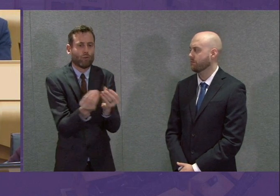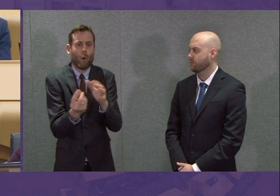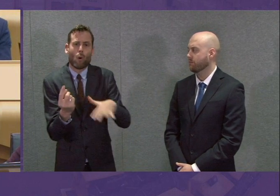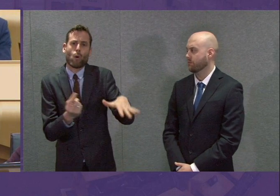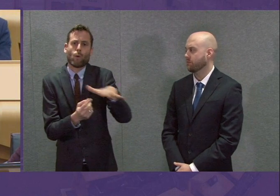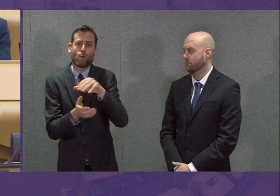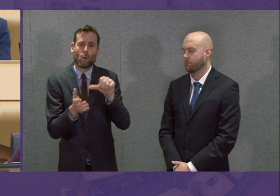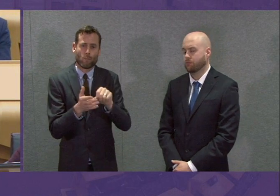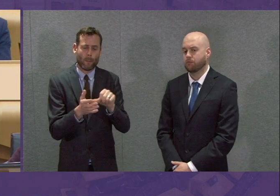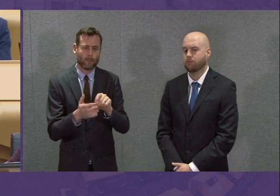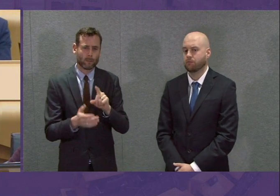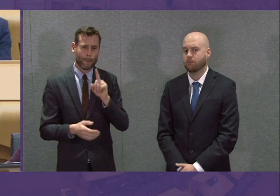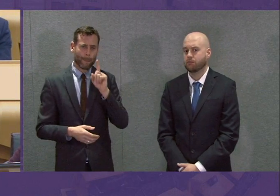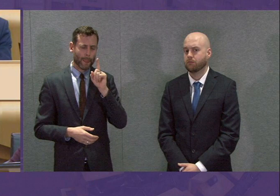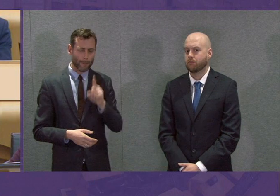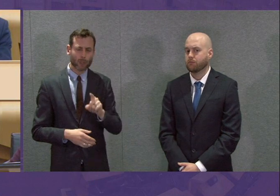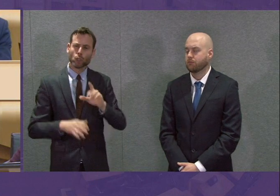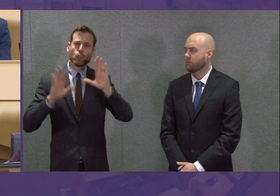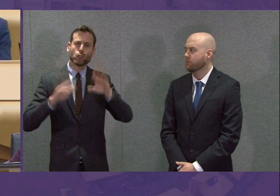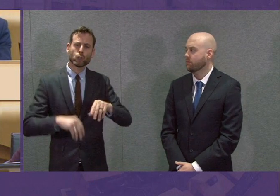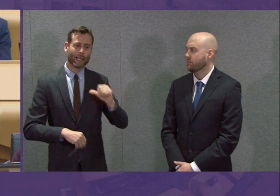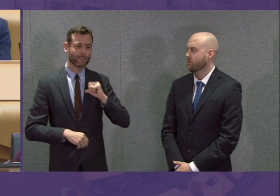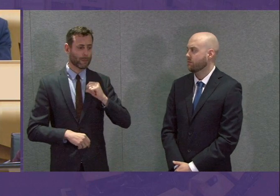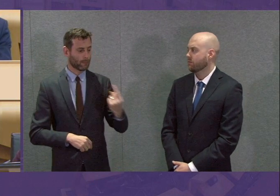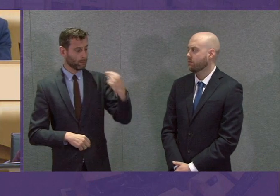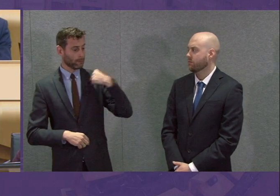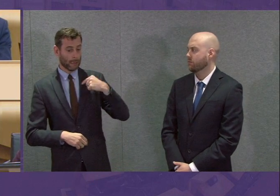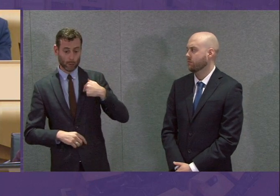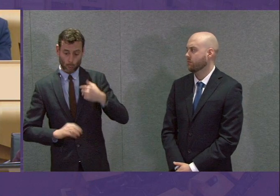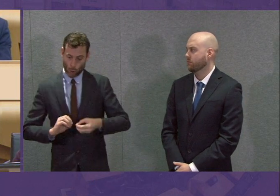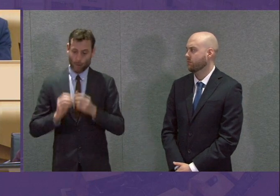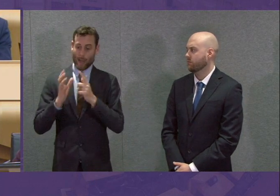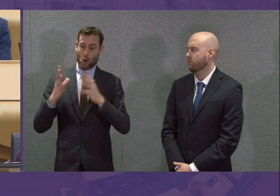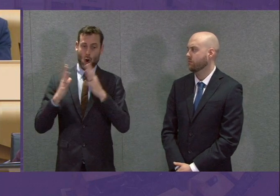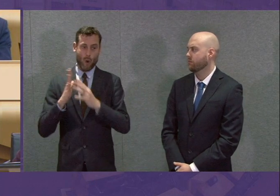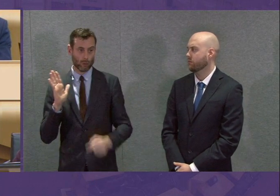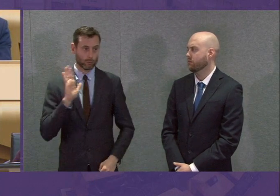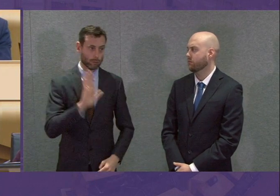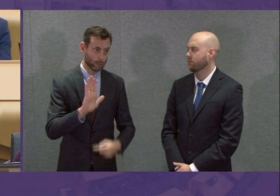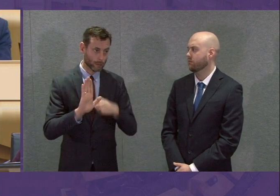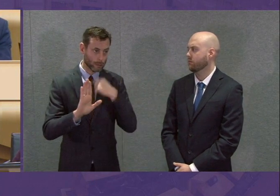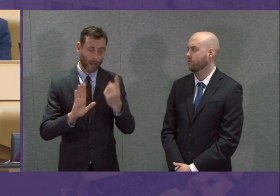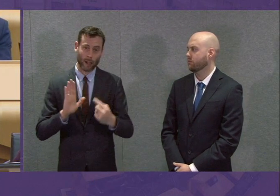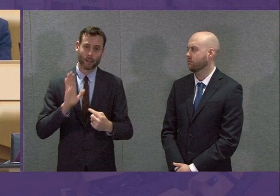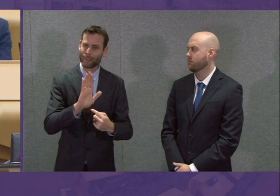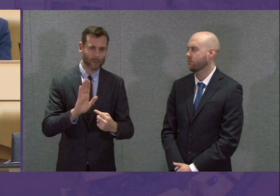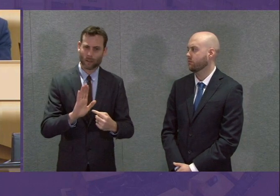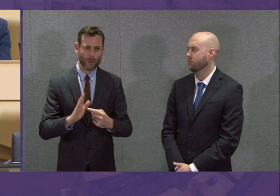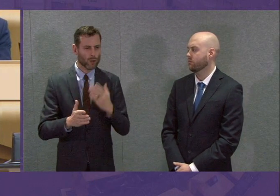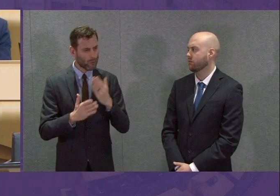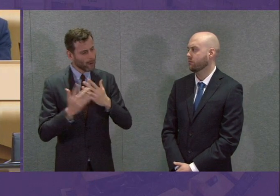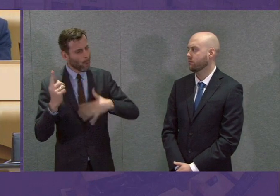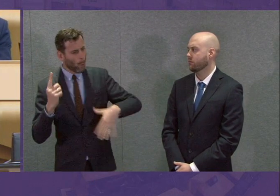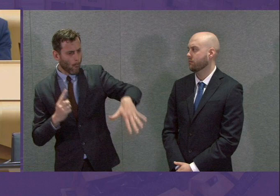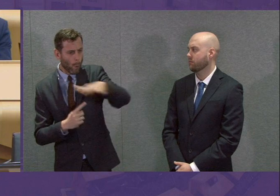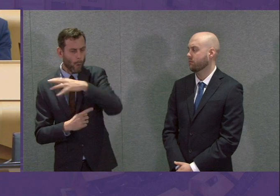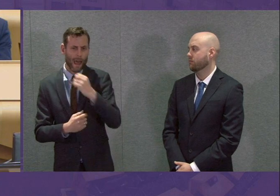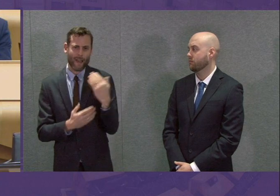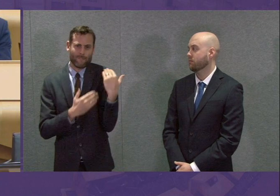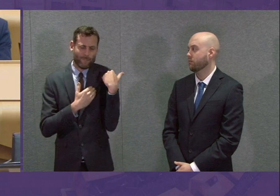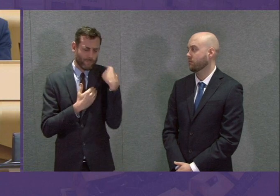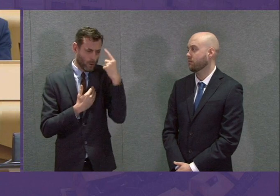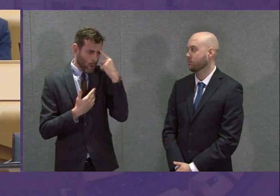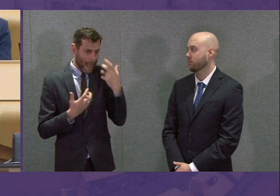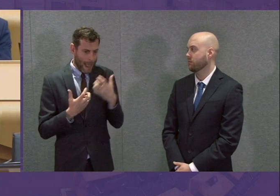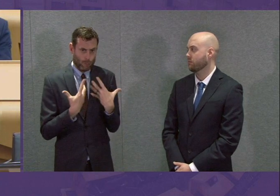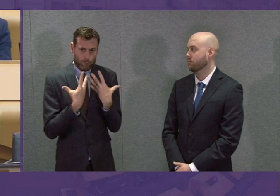of having to exercise legislative power. We're in a situation right now where everybody has an obligation to step up to the plate and do to the